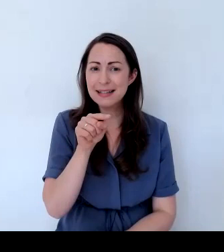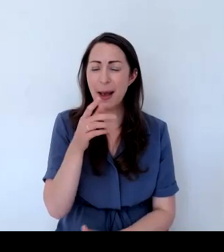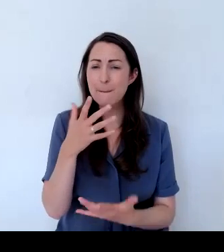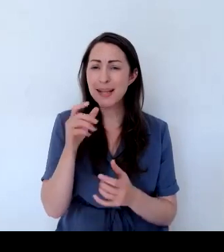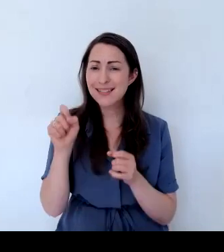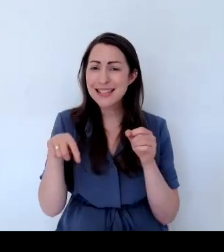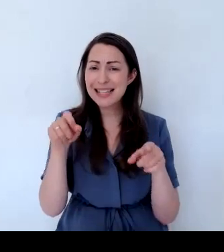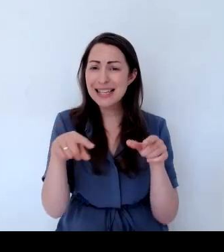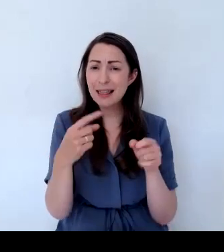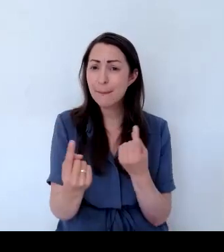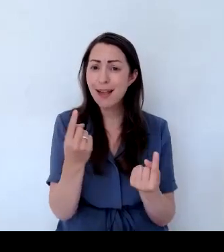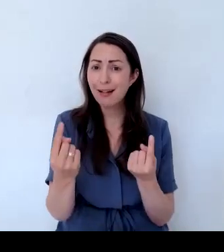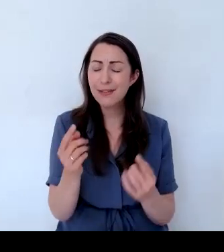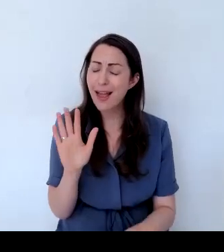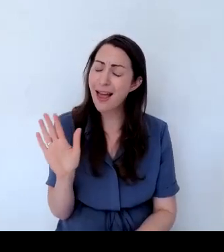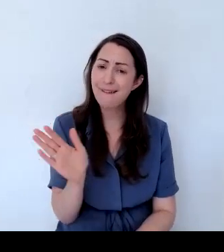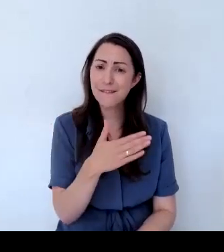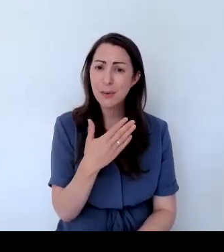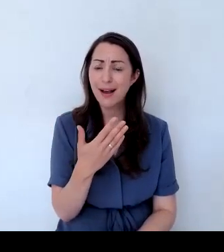lovely and they're good for the birds too.